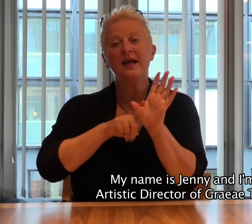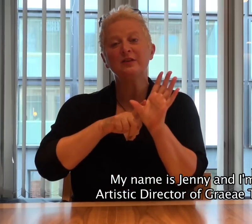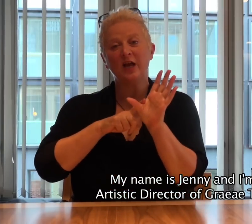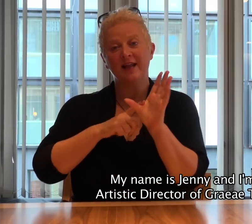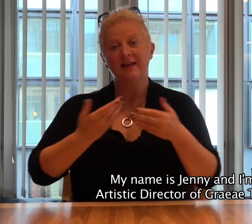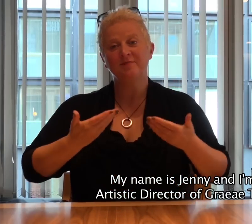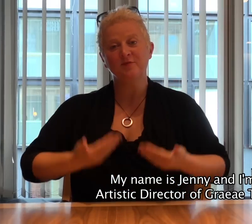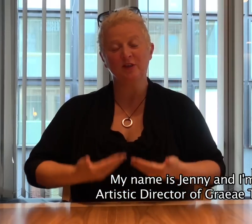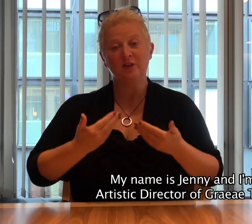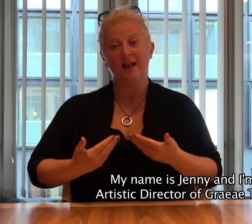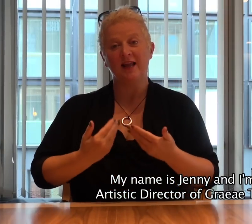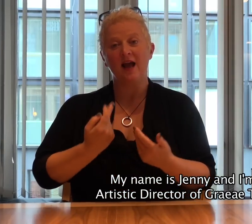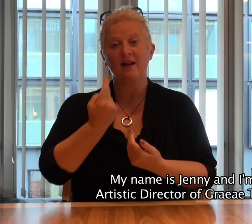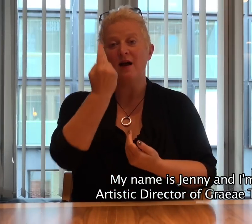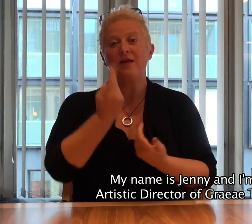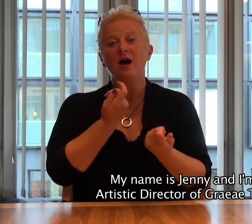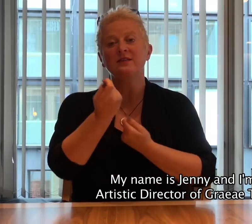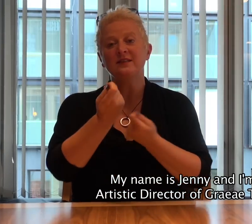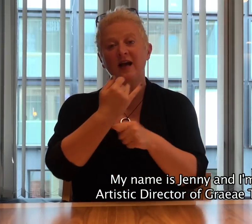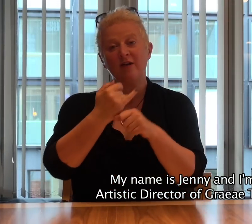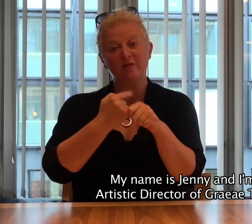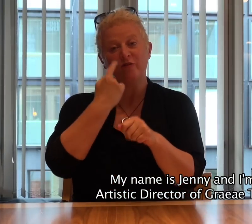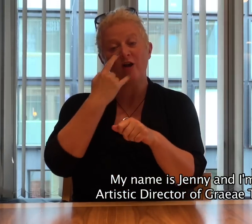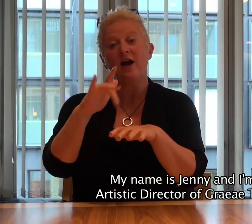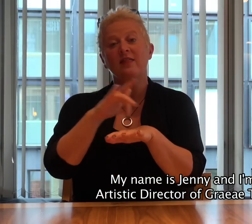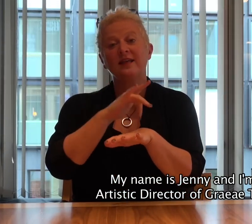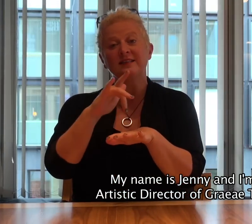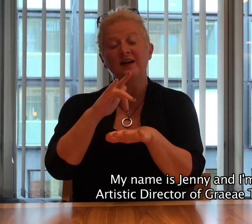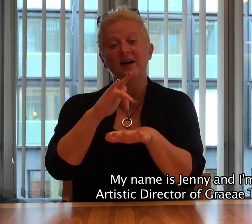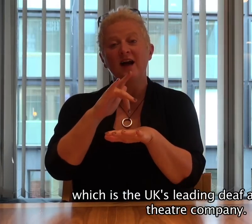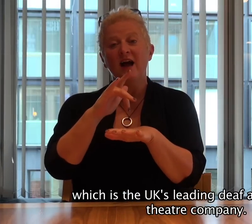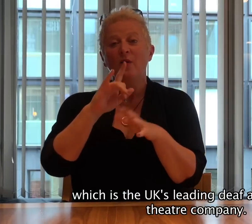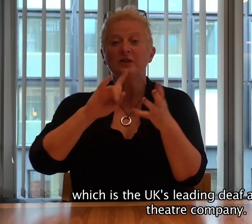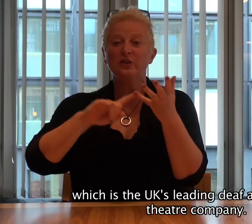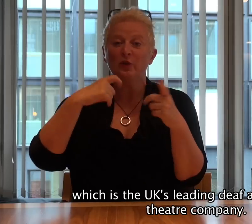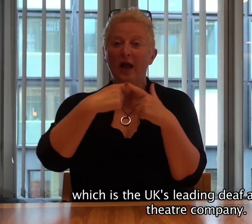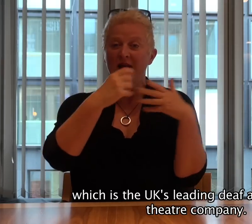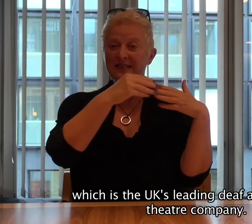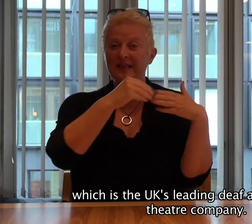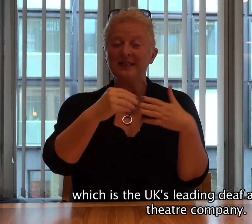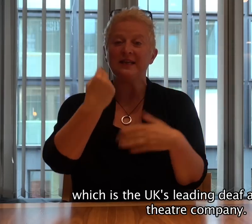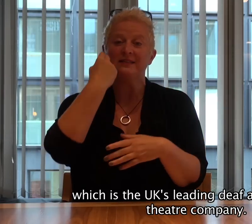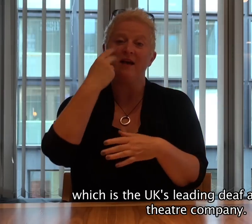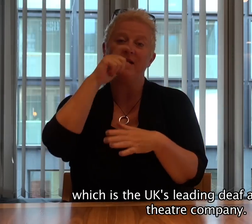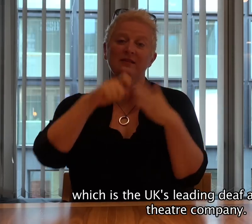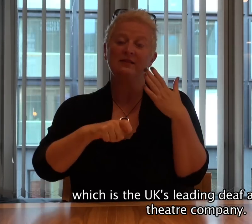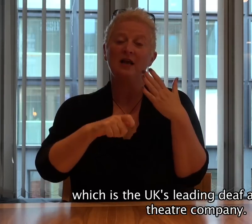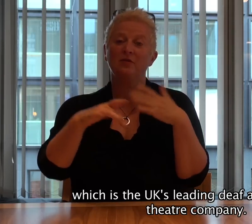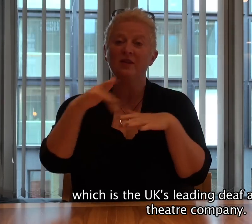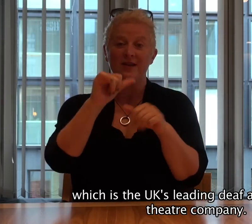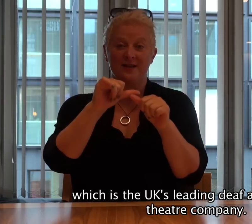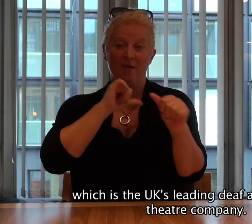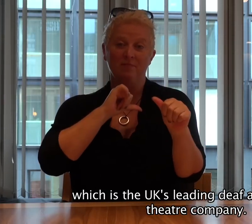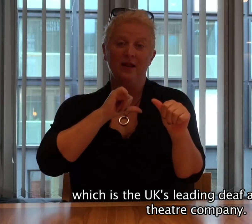My name is Jenny, Jenny, and I'm the Artistic Director of Grey Eye Theatre, which is UK's leading deaf and